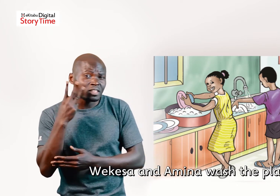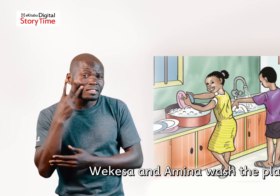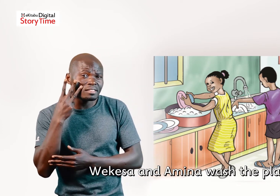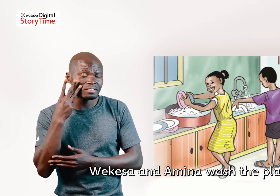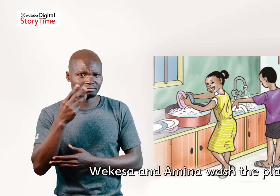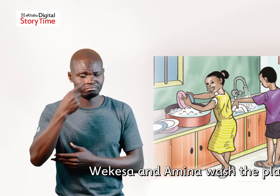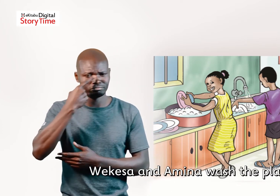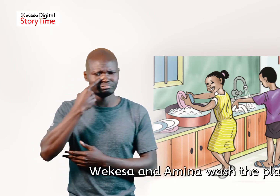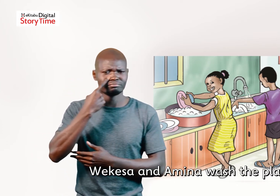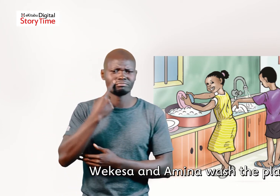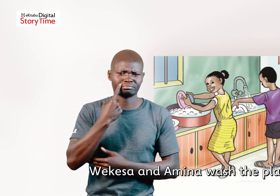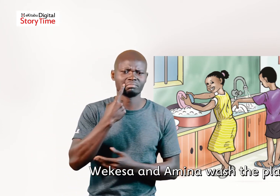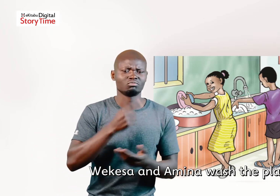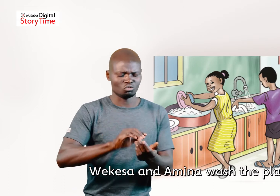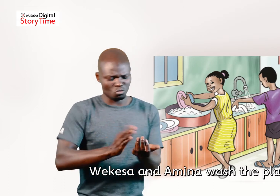Wakesa and Amina wash the plates